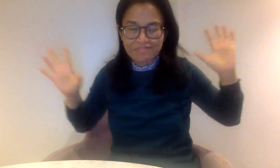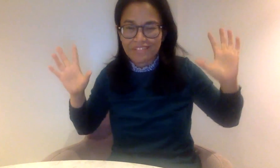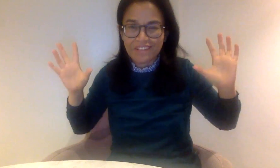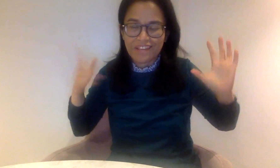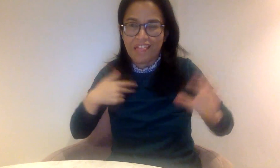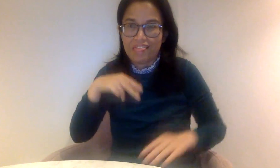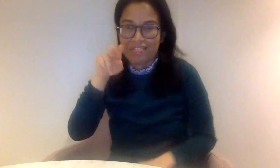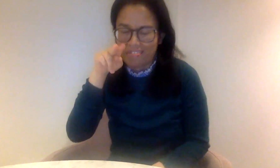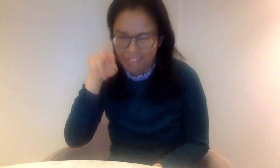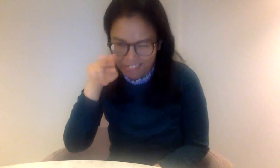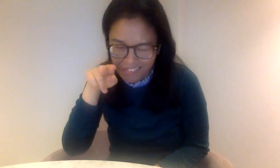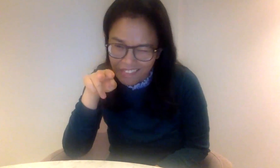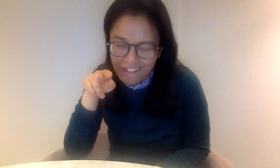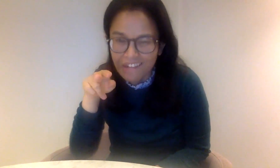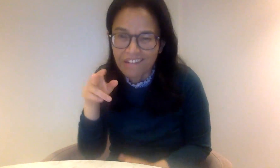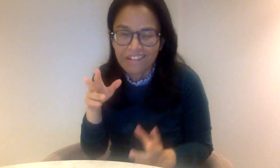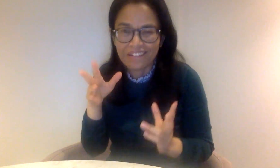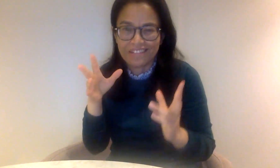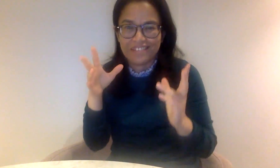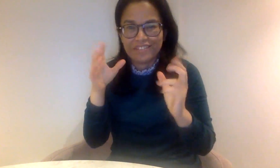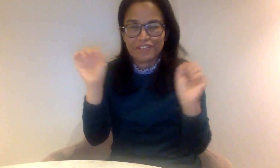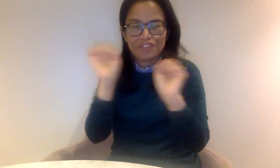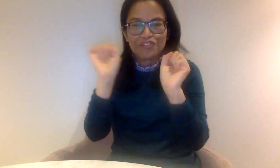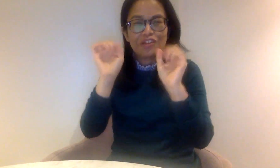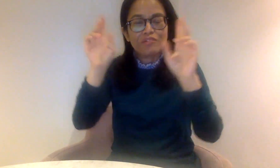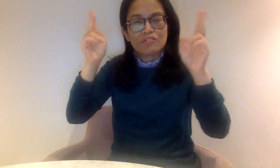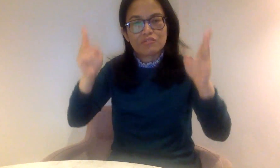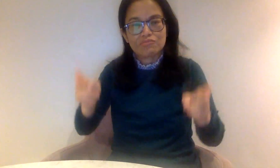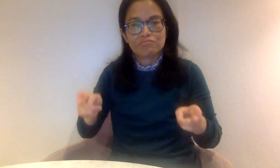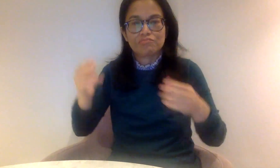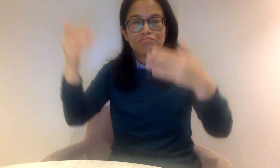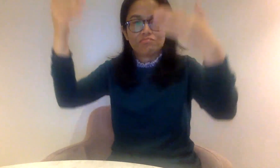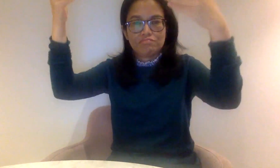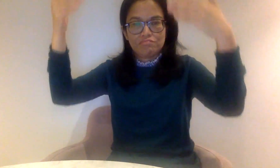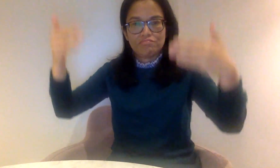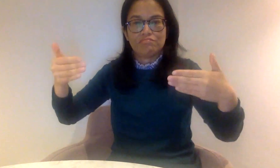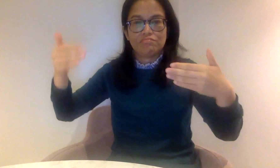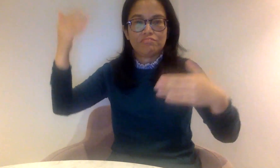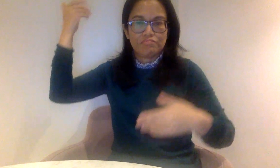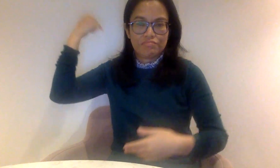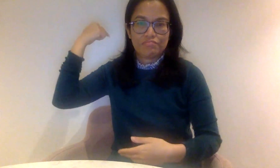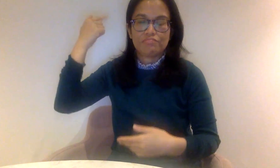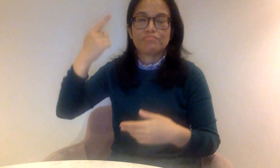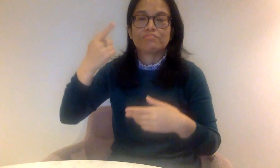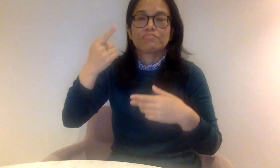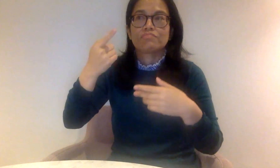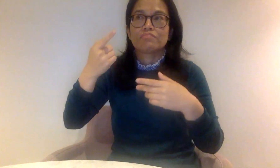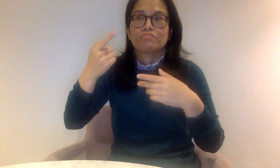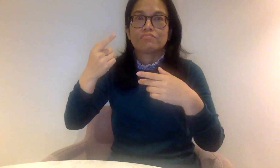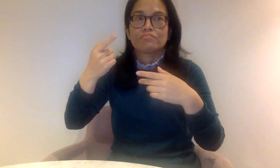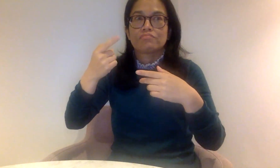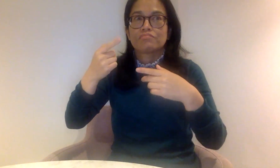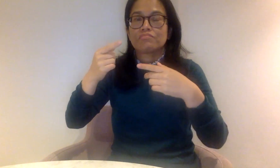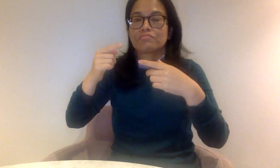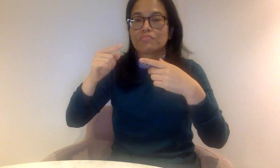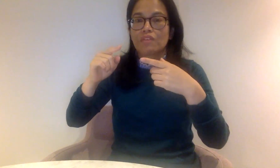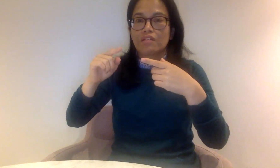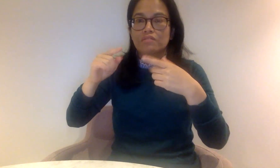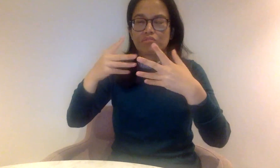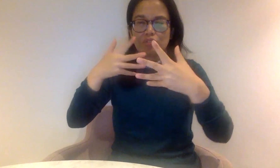in the background of the interpreter. So there's a plain background, which is calm as a